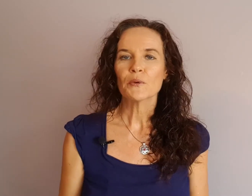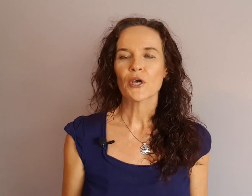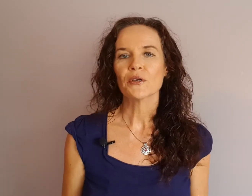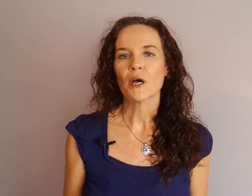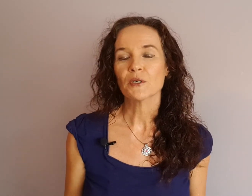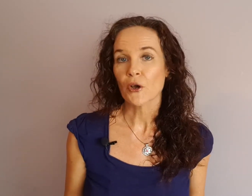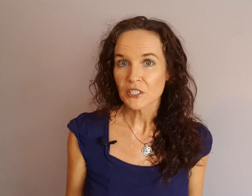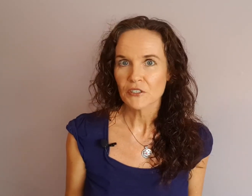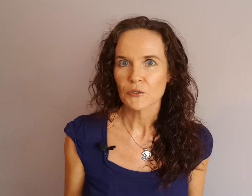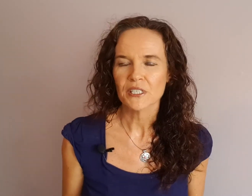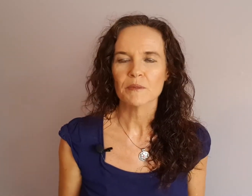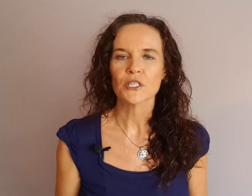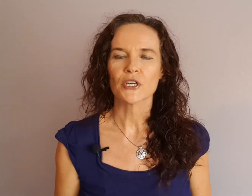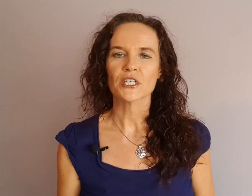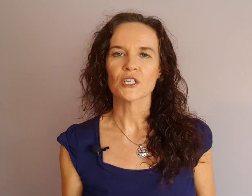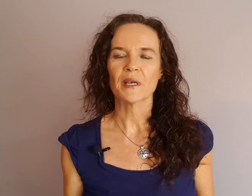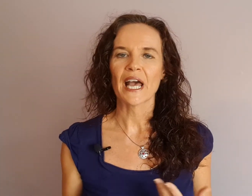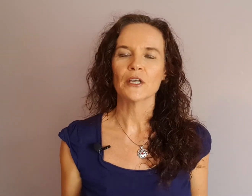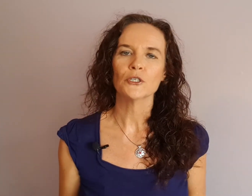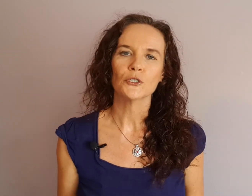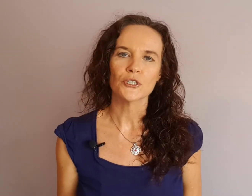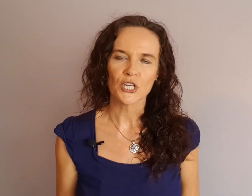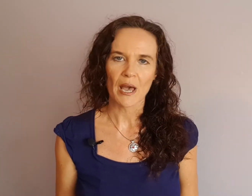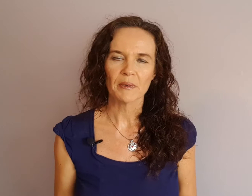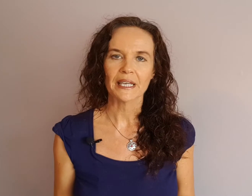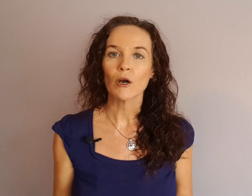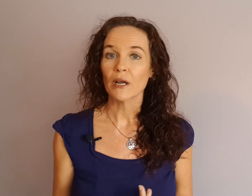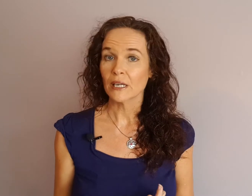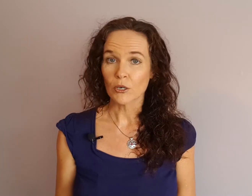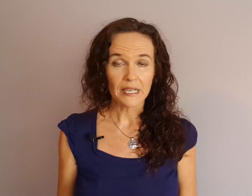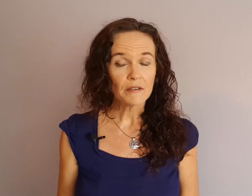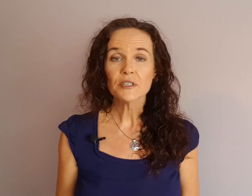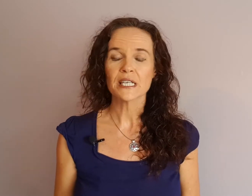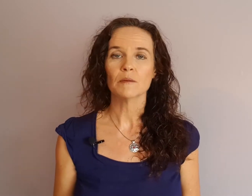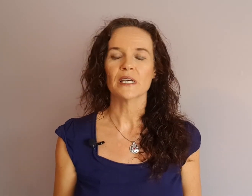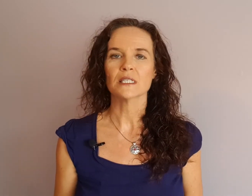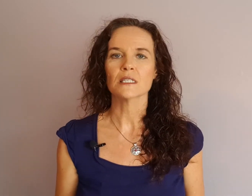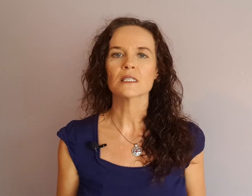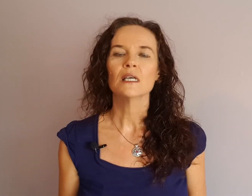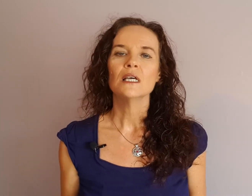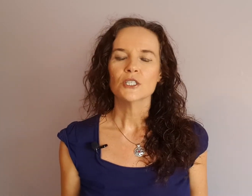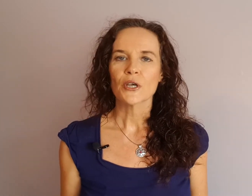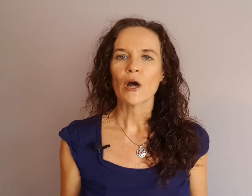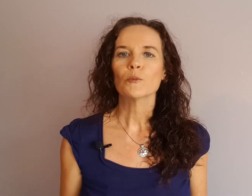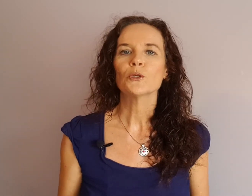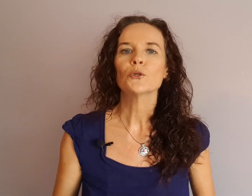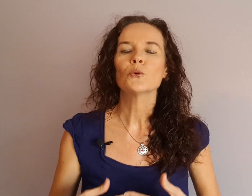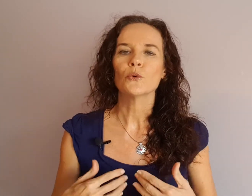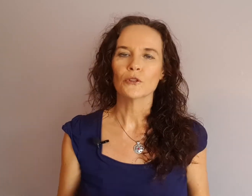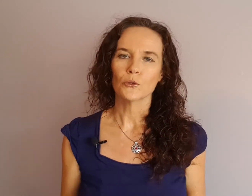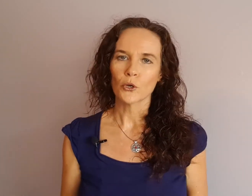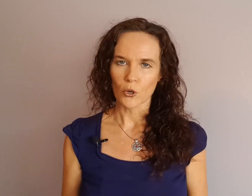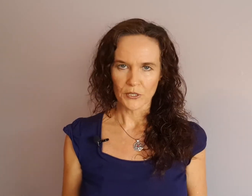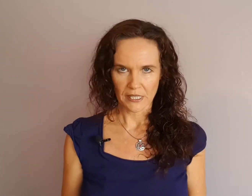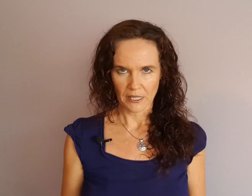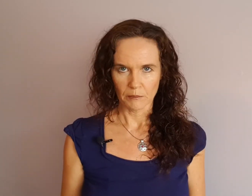I'm going to give you a demonstration about how you can use tapping on an everyday basis to help you with your goal setting.